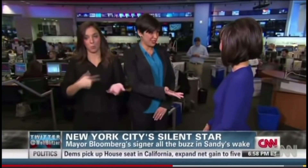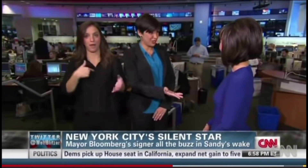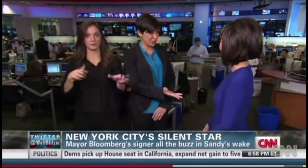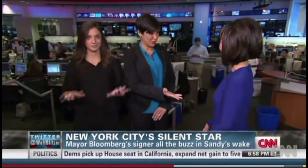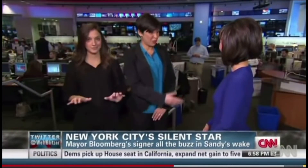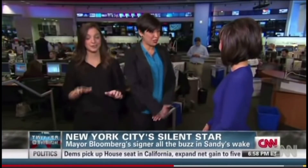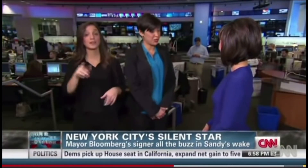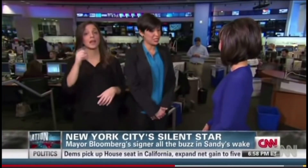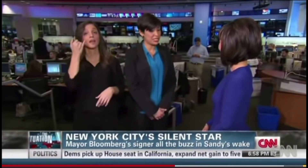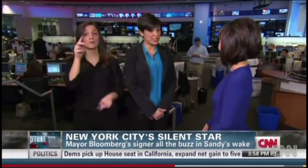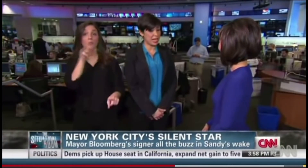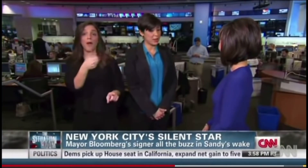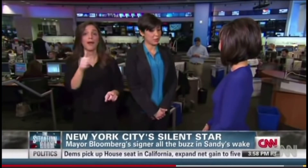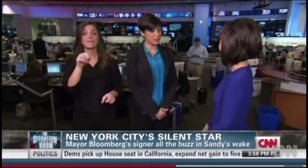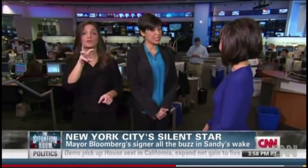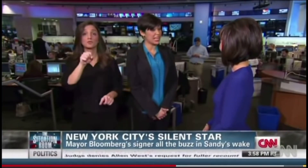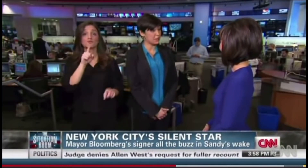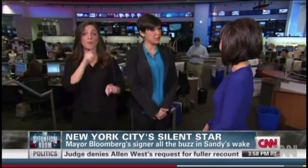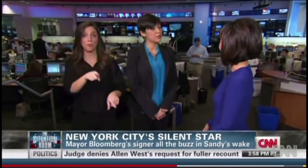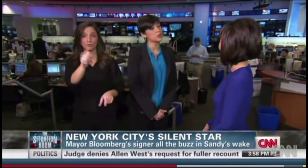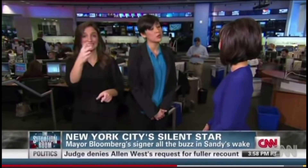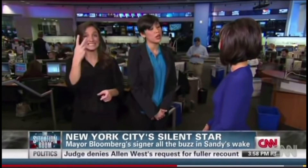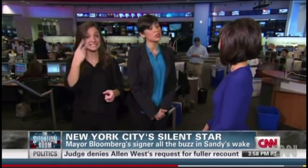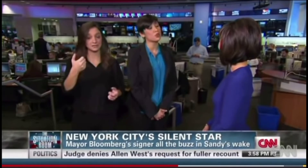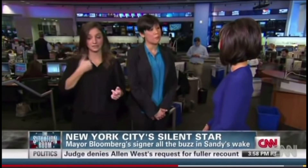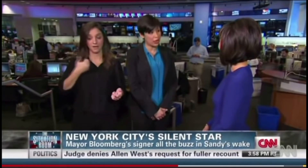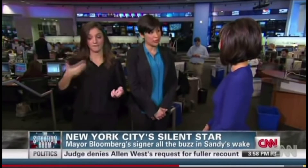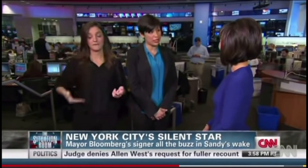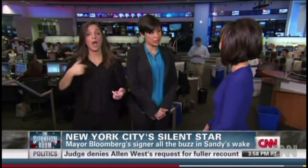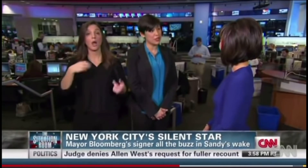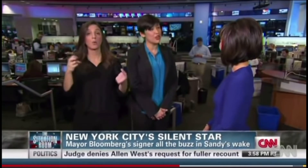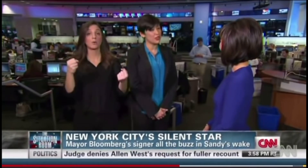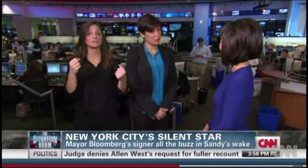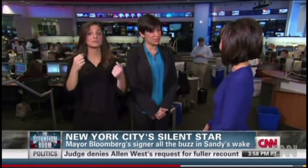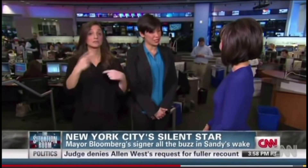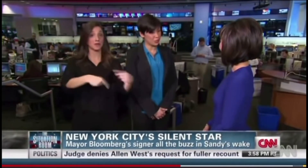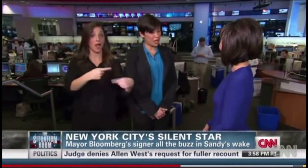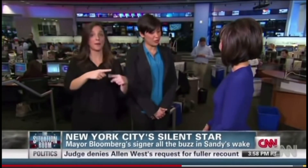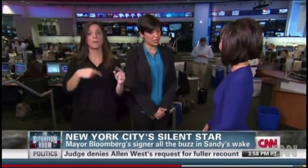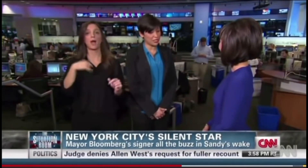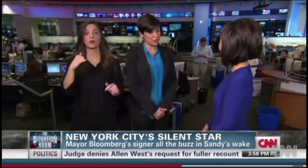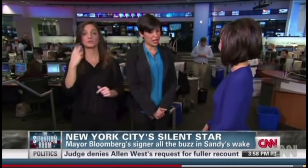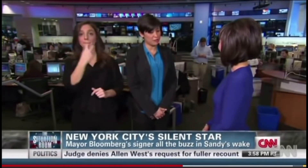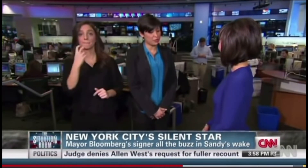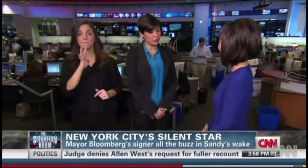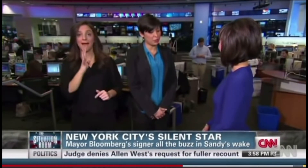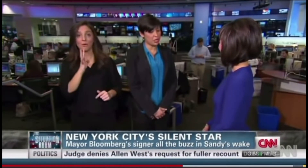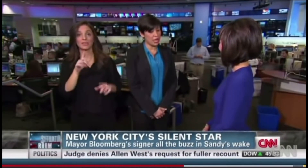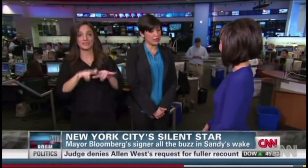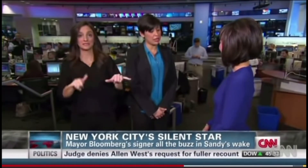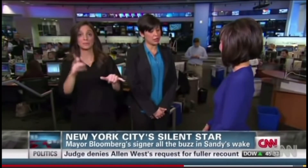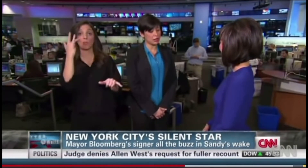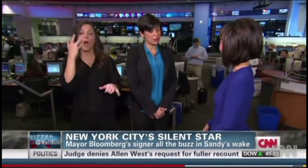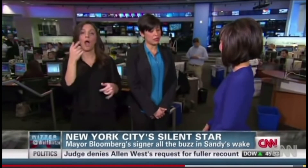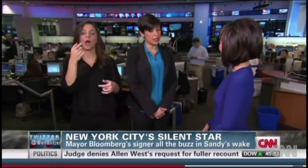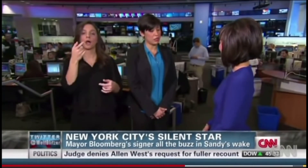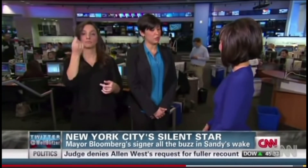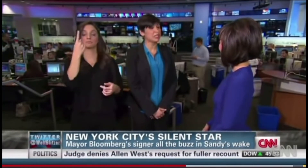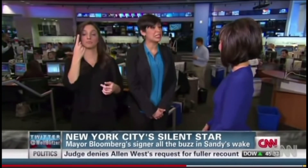the news reports, you could see that I was signing, but I was also mouthing the words as well, because you have people that are completely